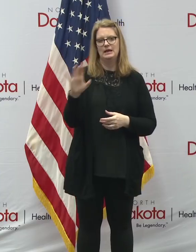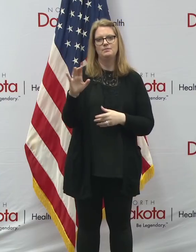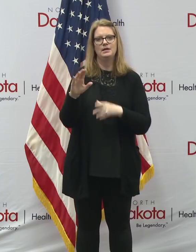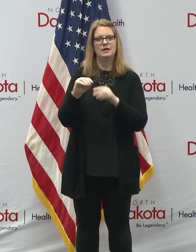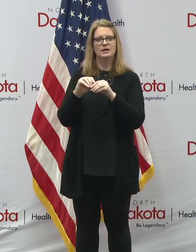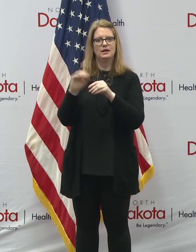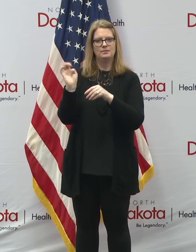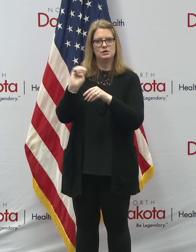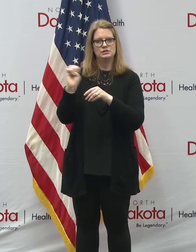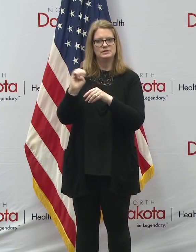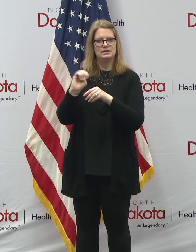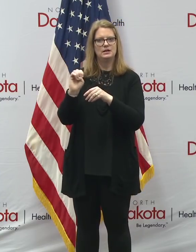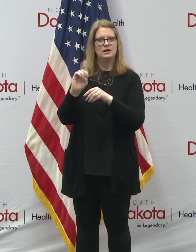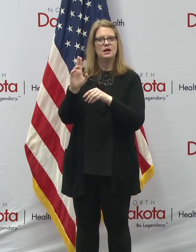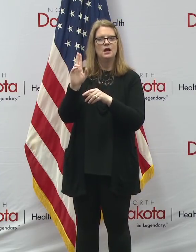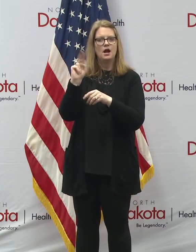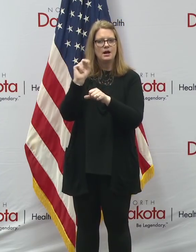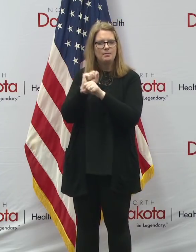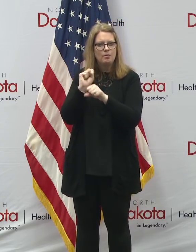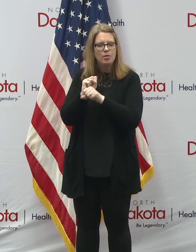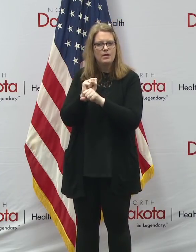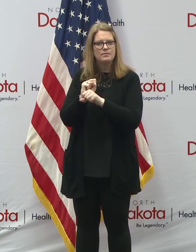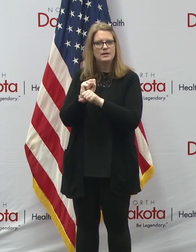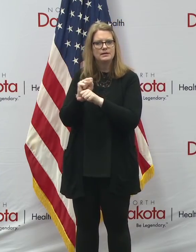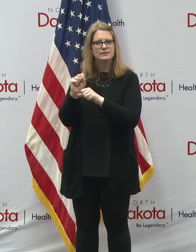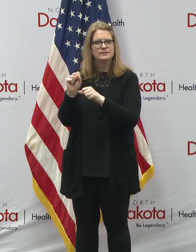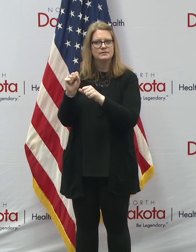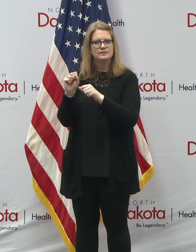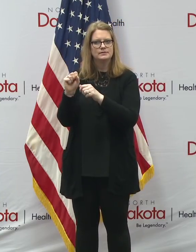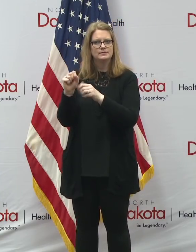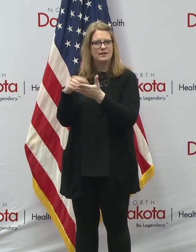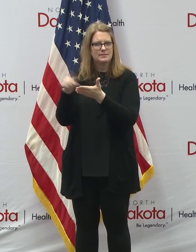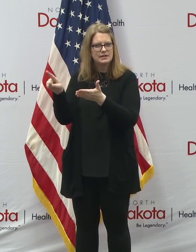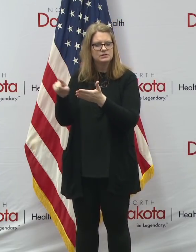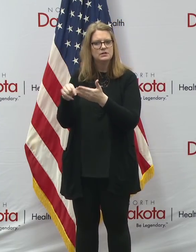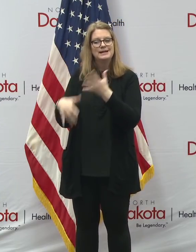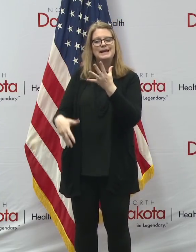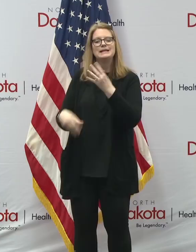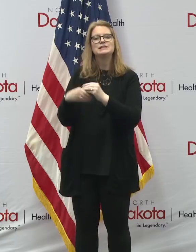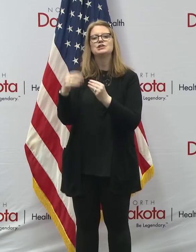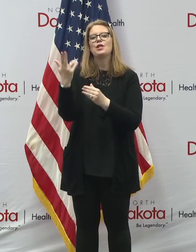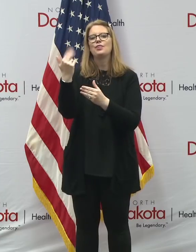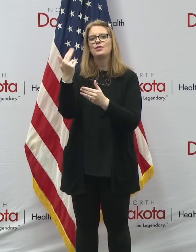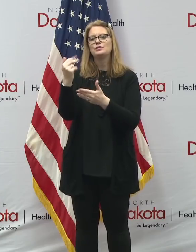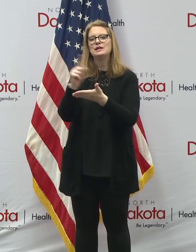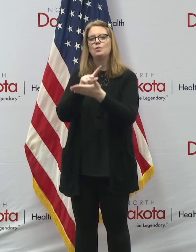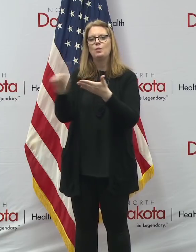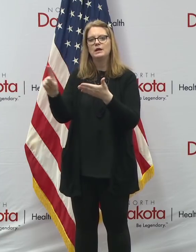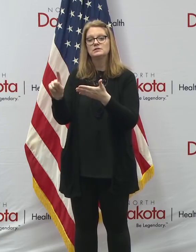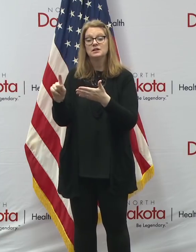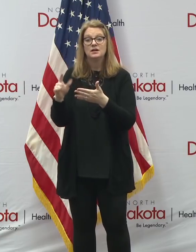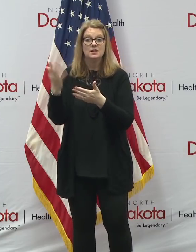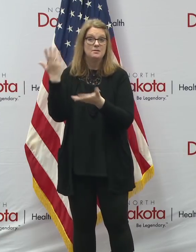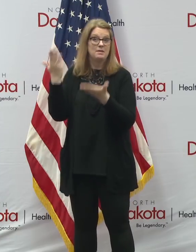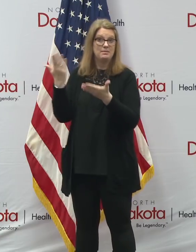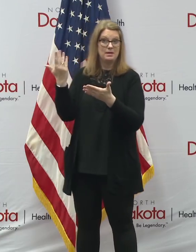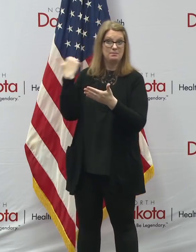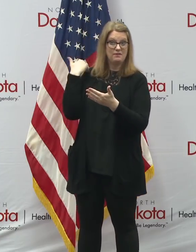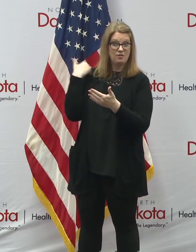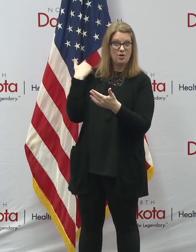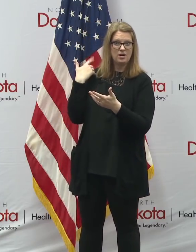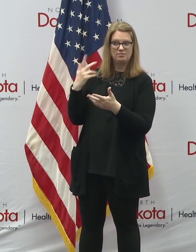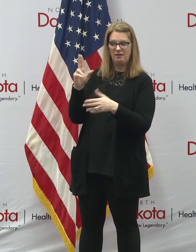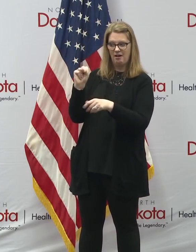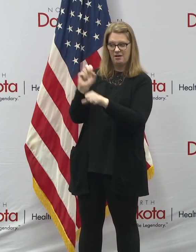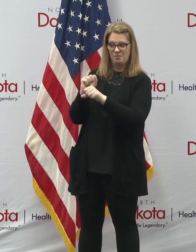compensation. This is the one that provides additional thirteen weeks of benefits for individuals that may have exhausted all their